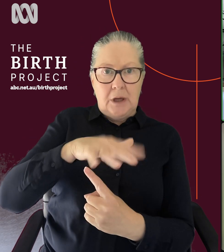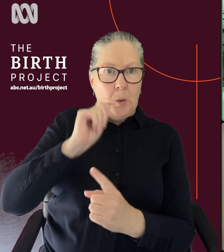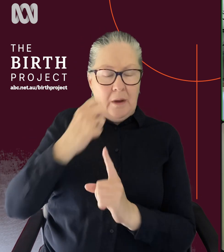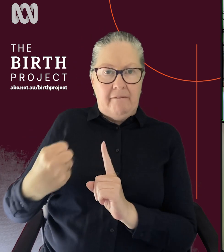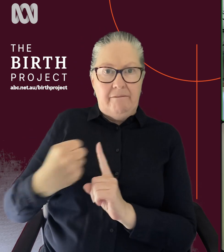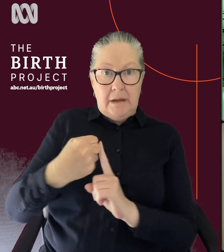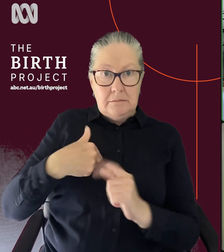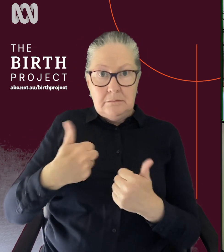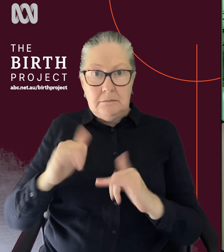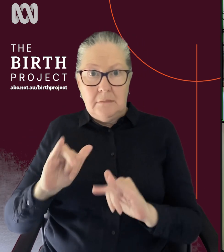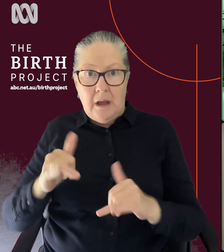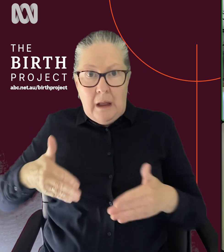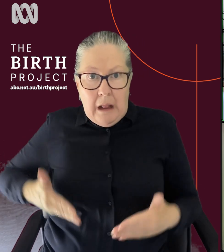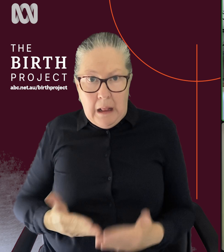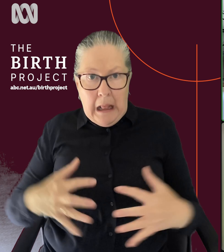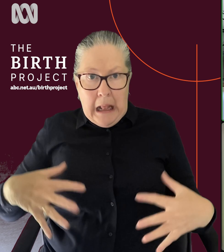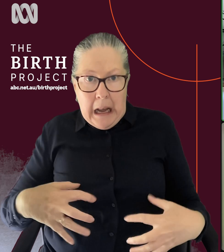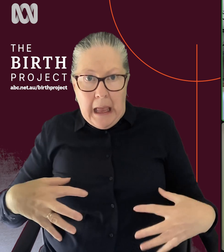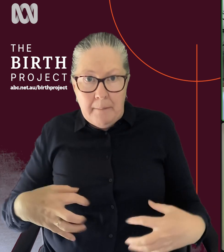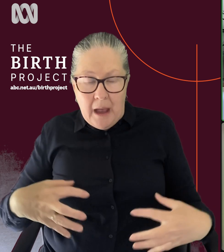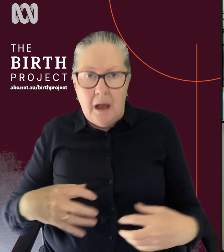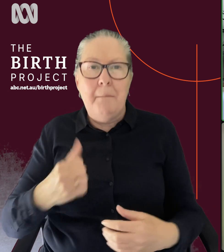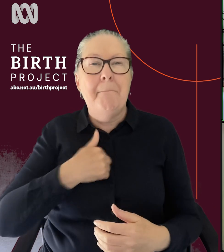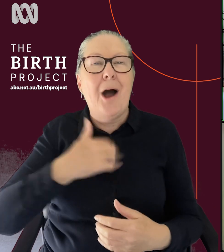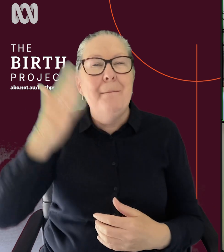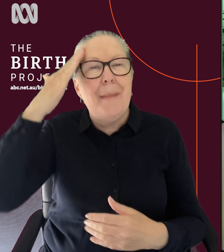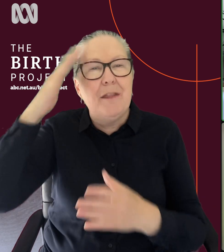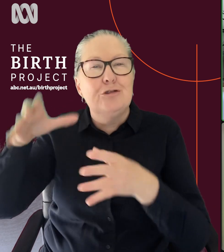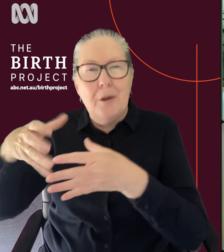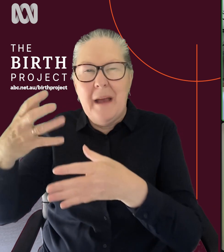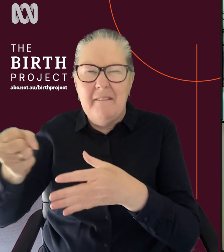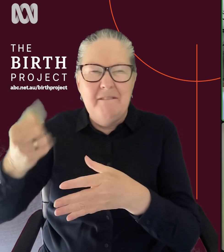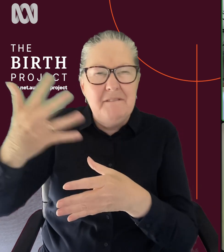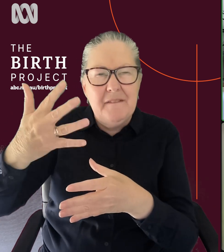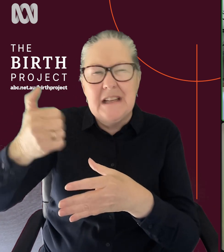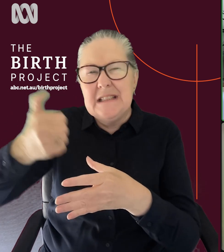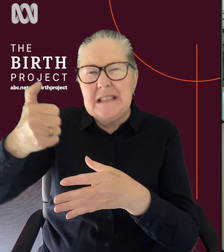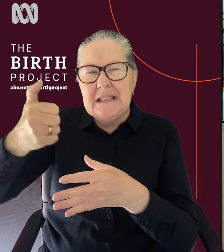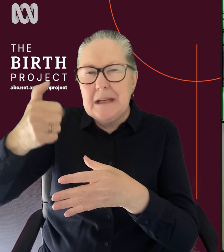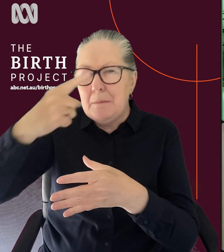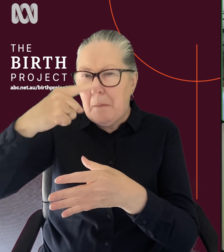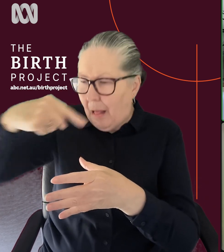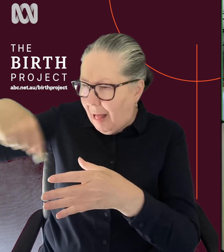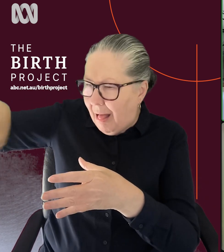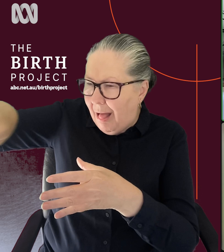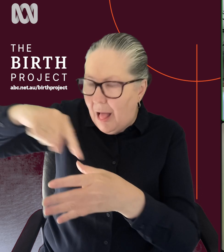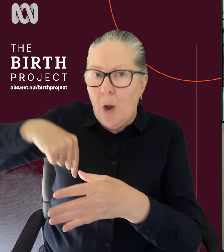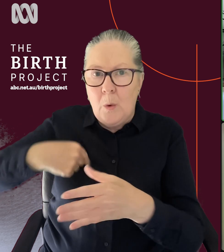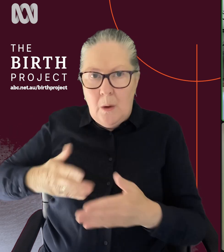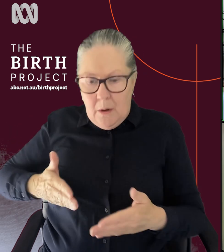a lot of talk in my mother's group. I think there are about 15 or 16 of us giving birth in the particular